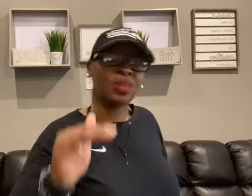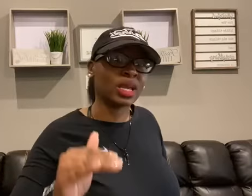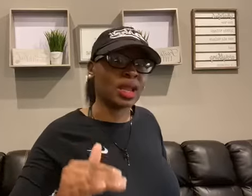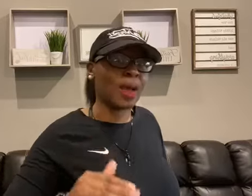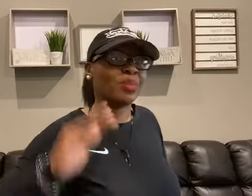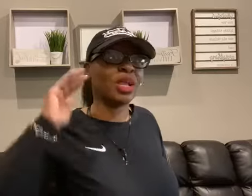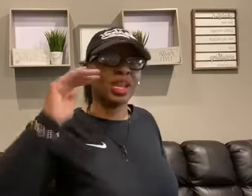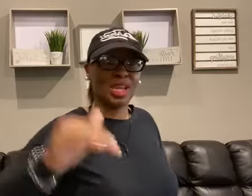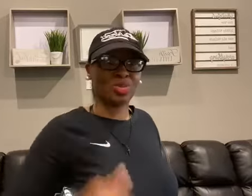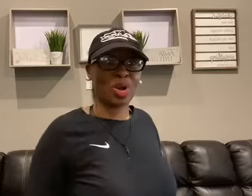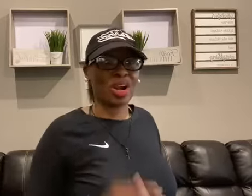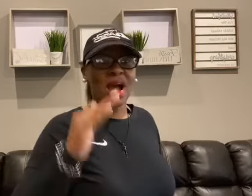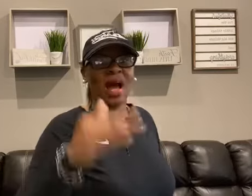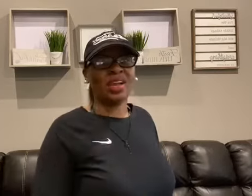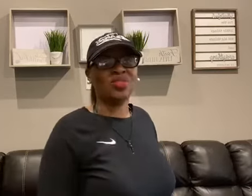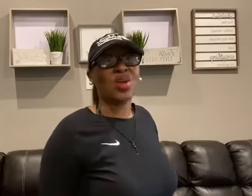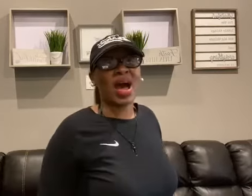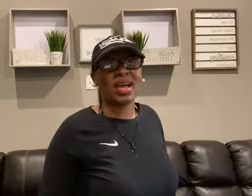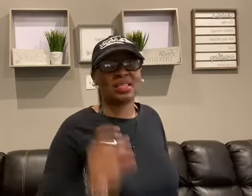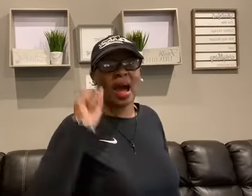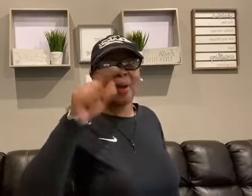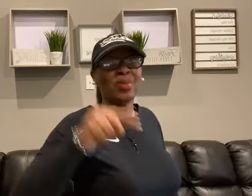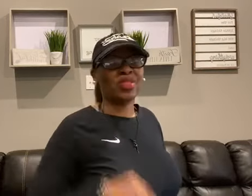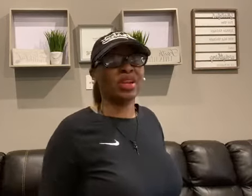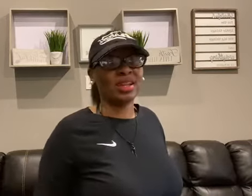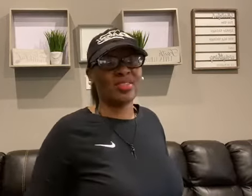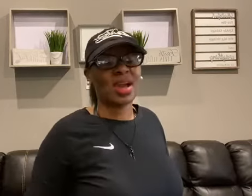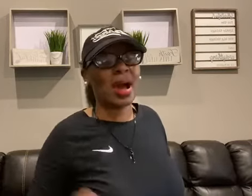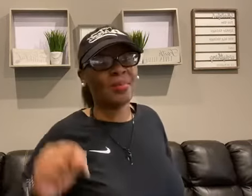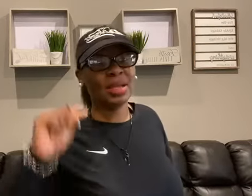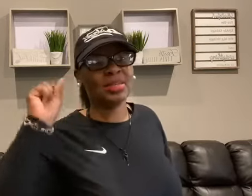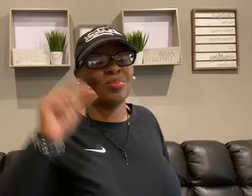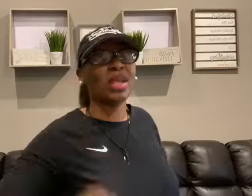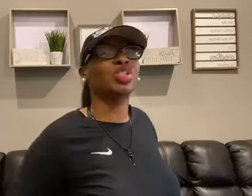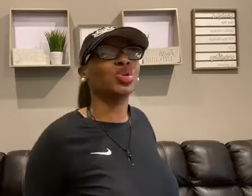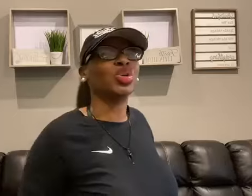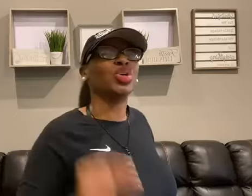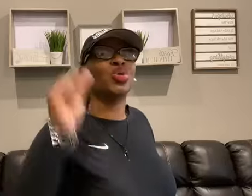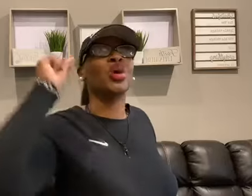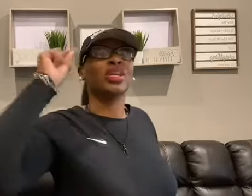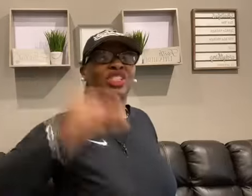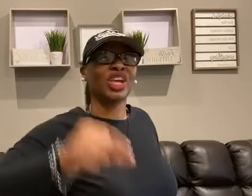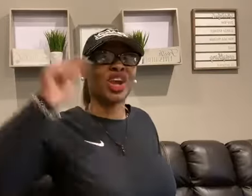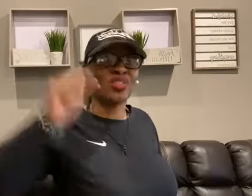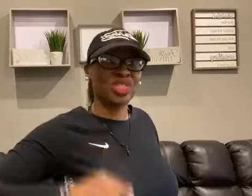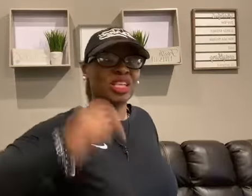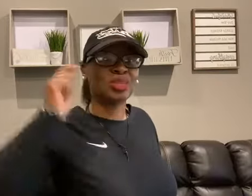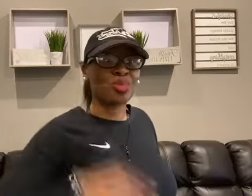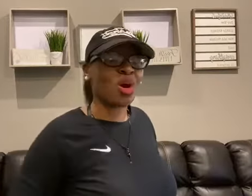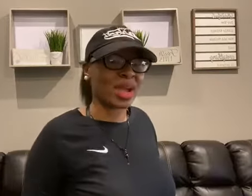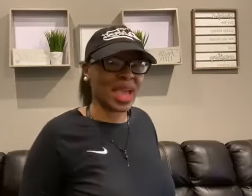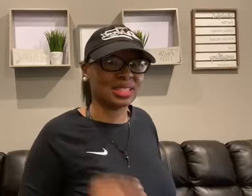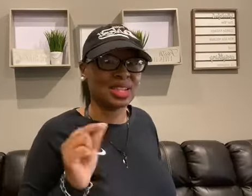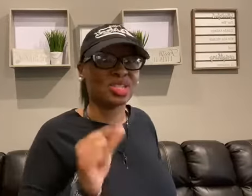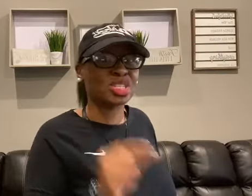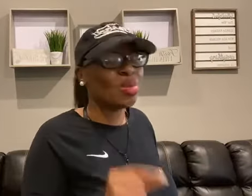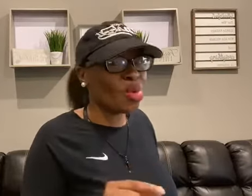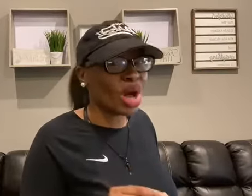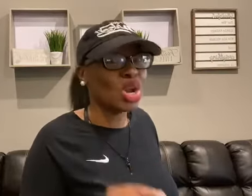Let's make it happen. Let's work. I love you guys. I'll put the link in the comments. Make sure you share this broadcast. There's someone